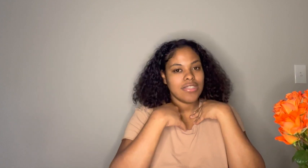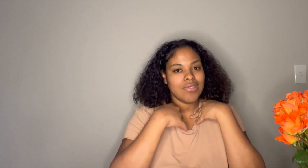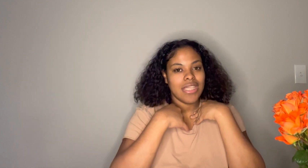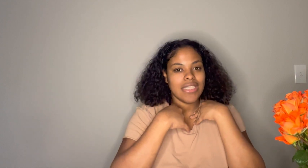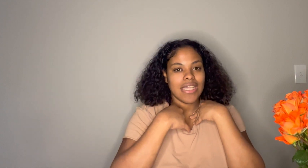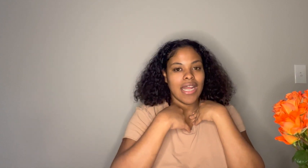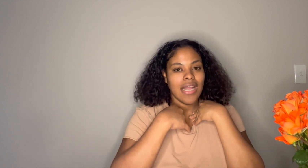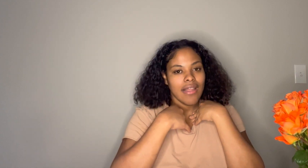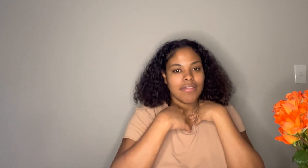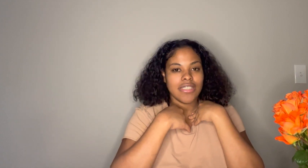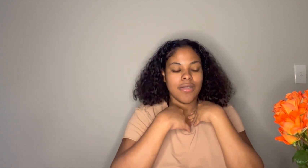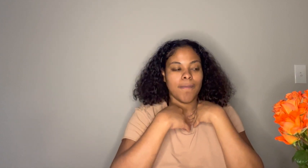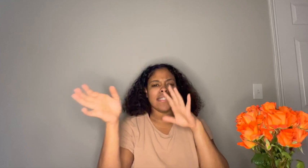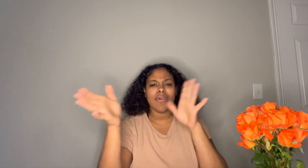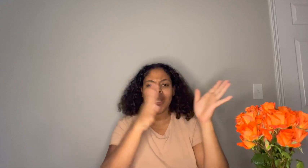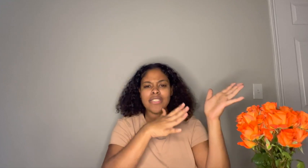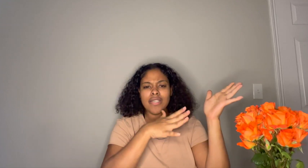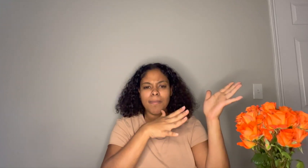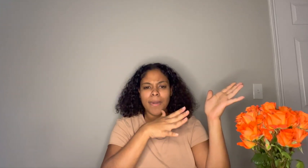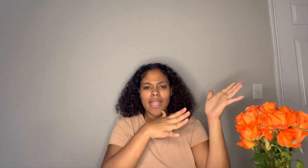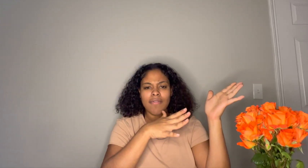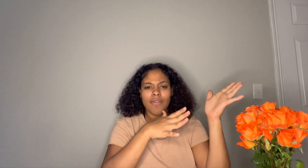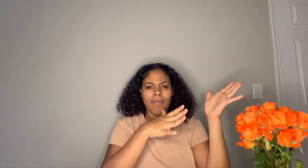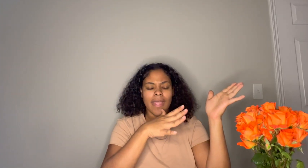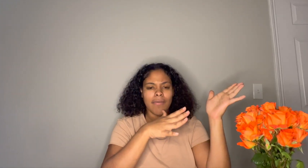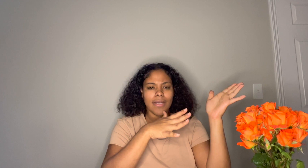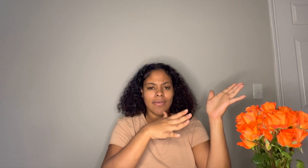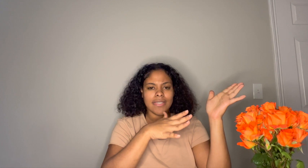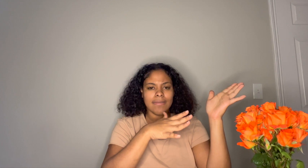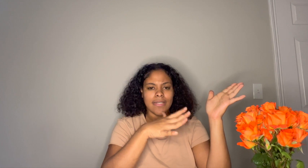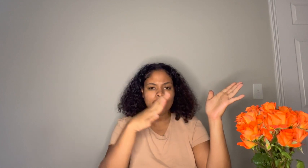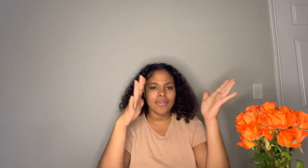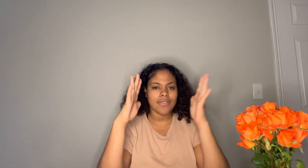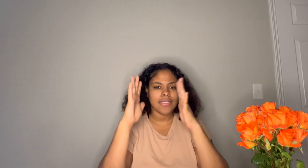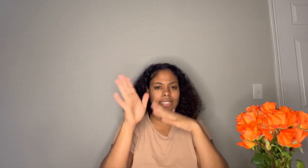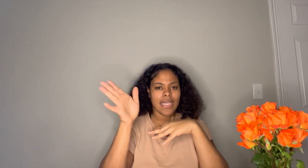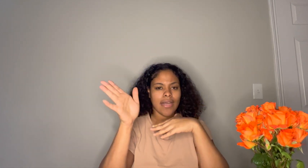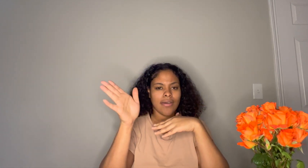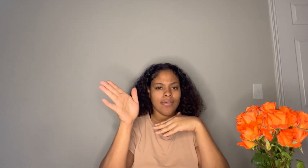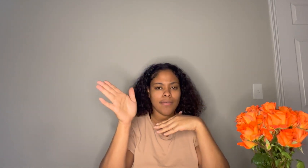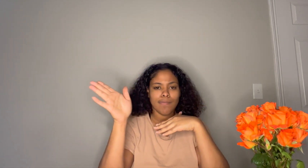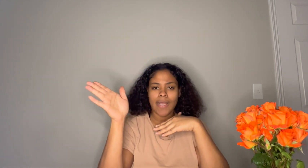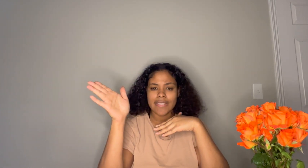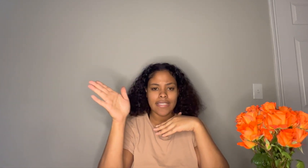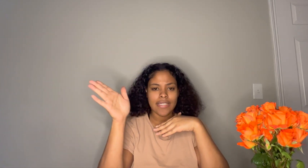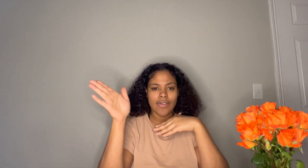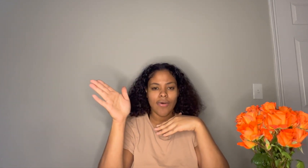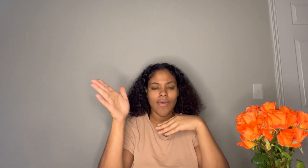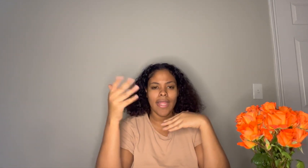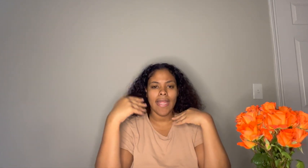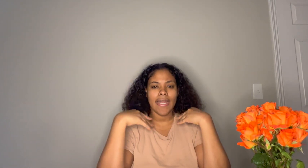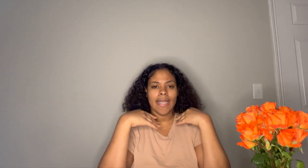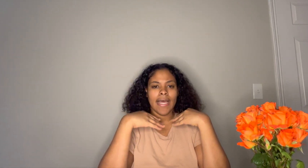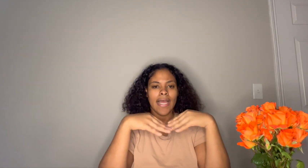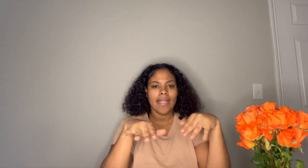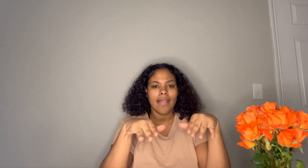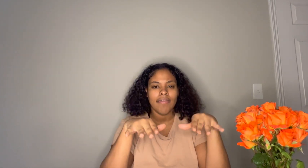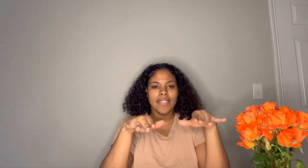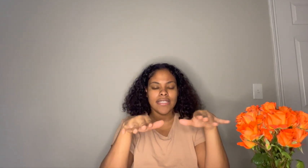do things that I love to do so I took a break from like when I was in middle school to now as an adult and I love it just